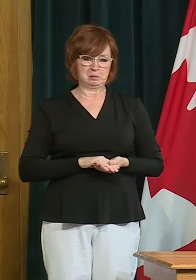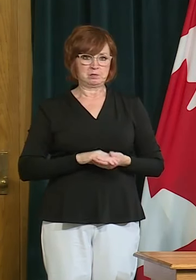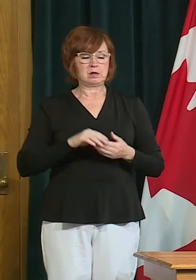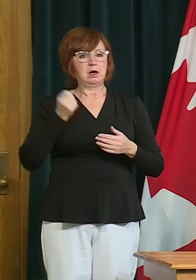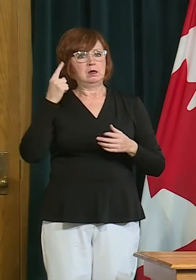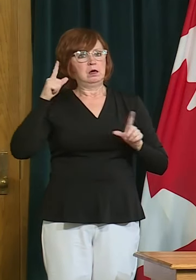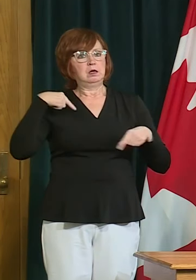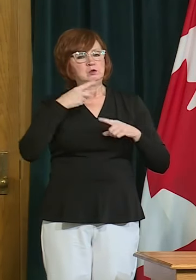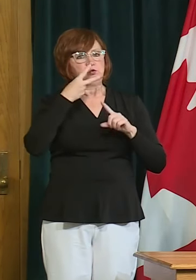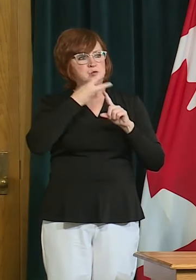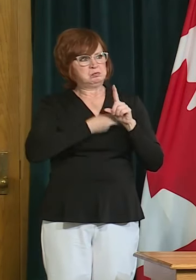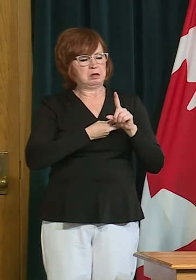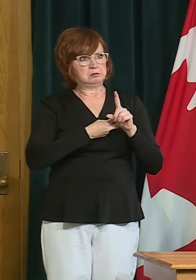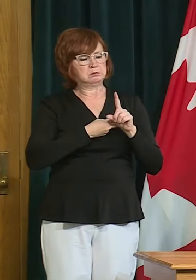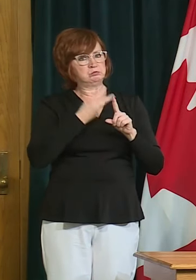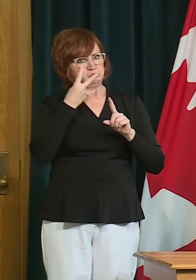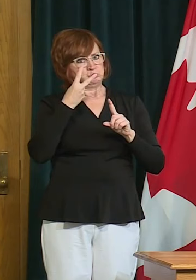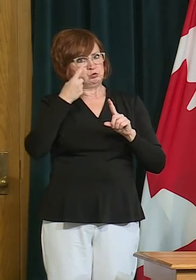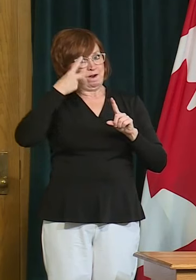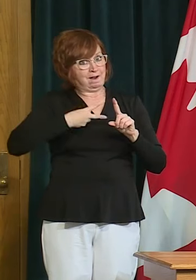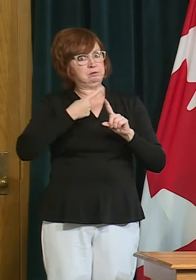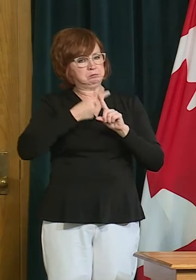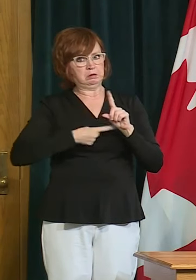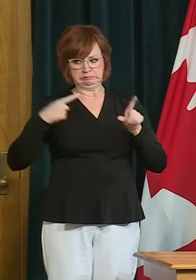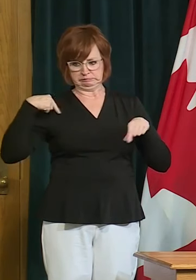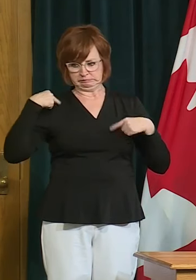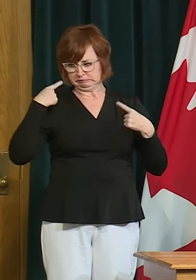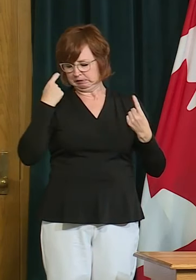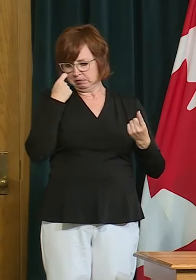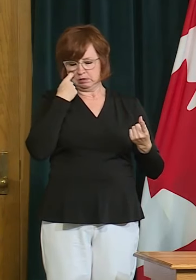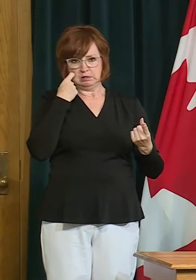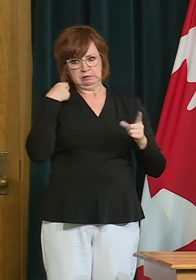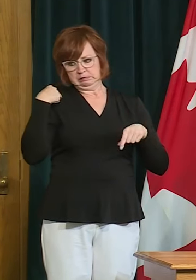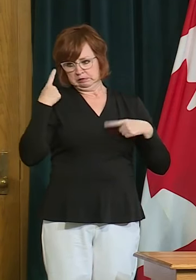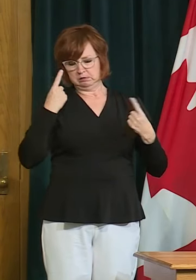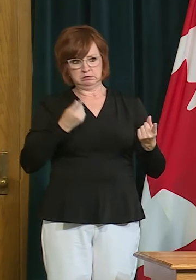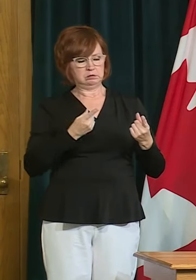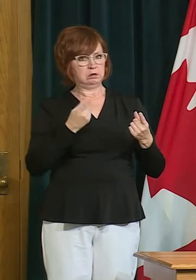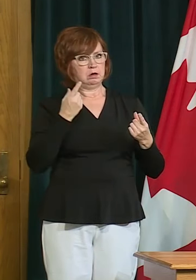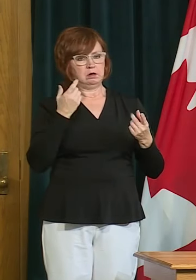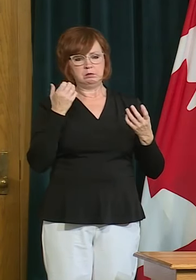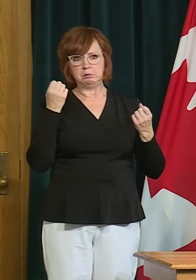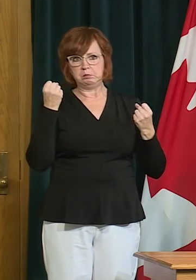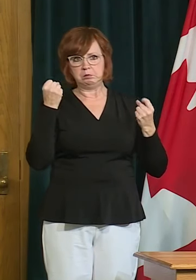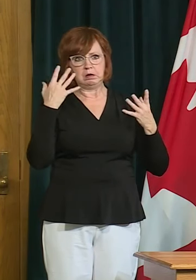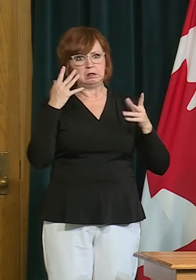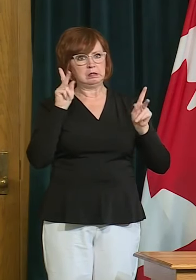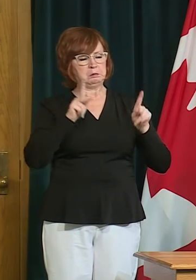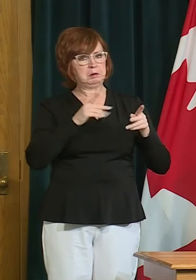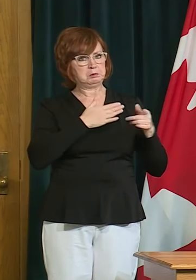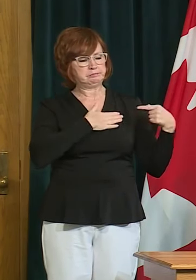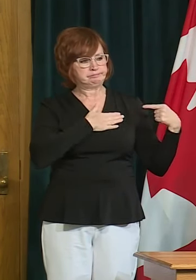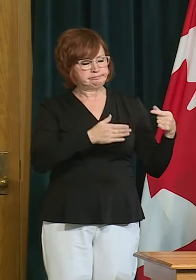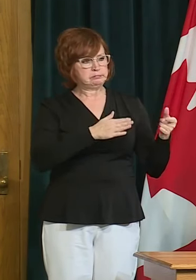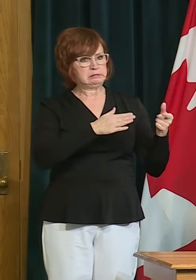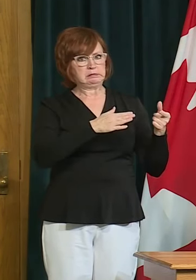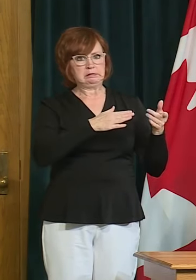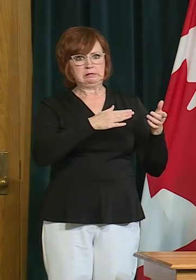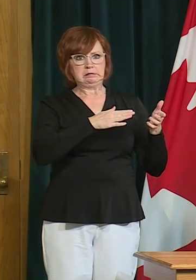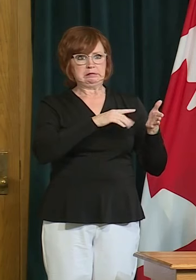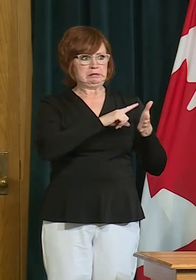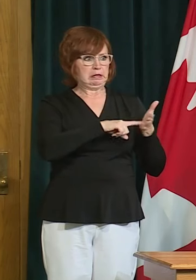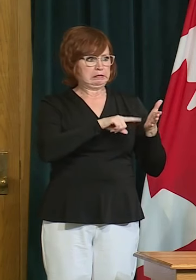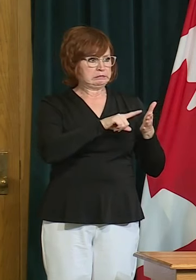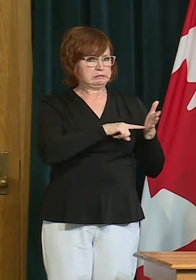province families in this province that have foregone many large events some of them had great